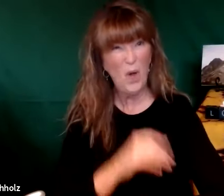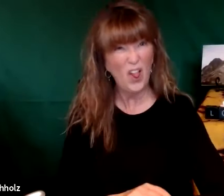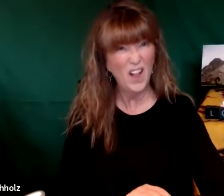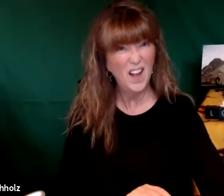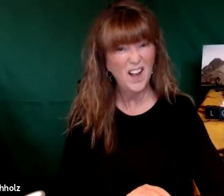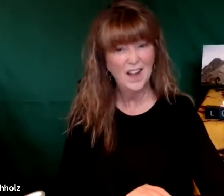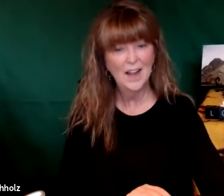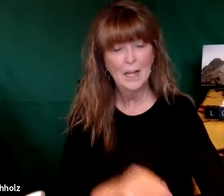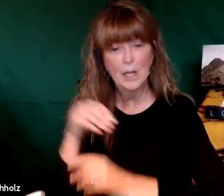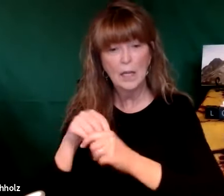isn't that cool